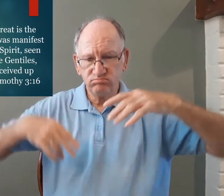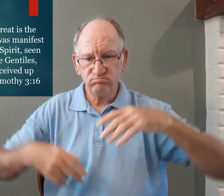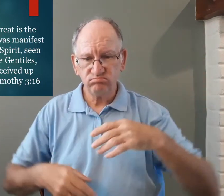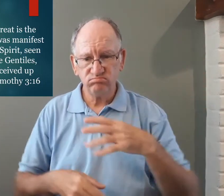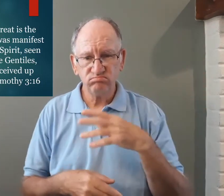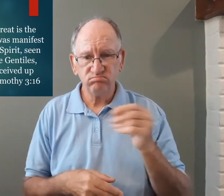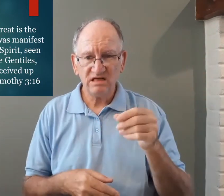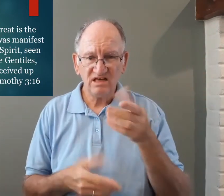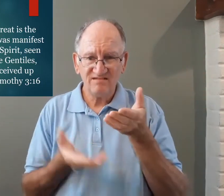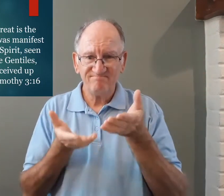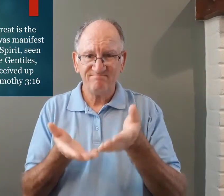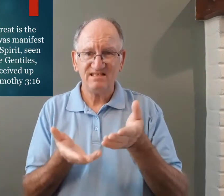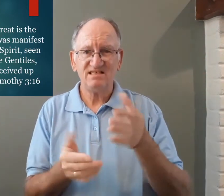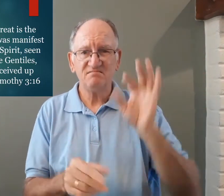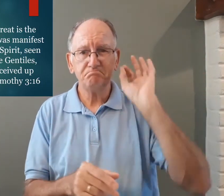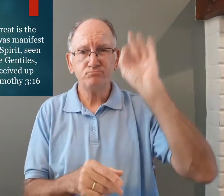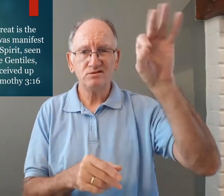preached unto the gentiles